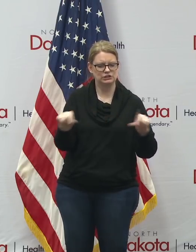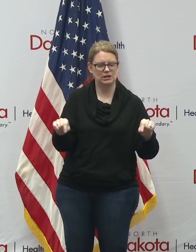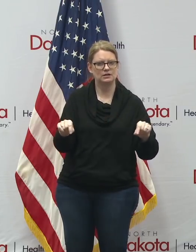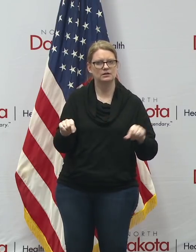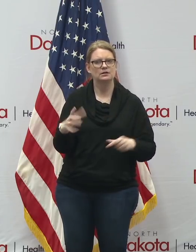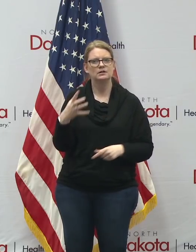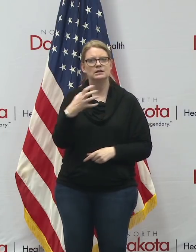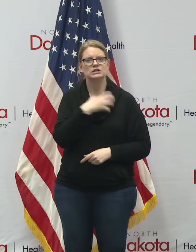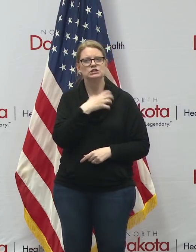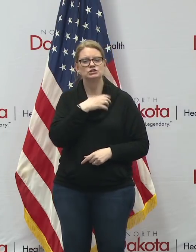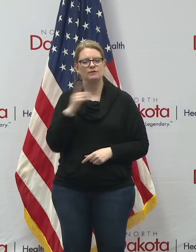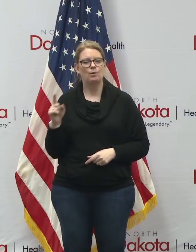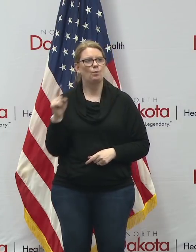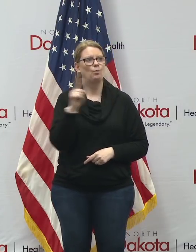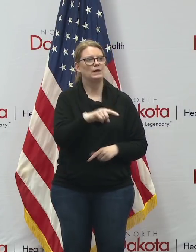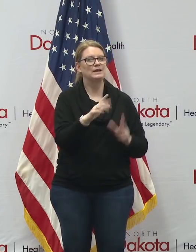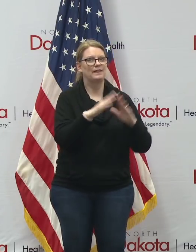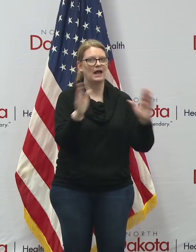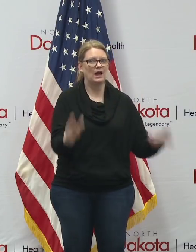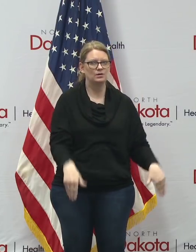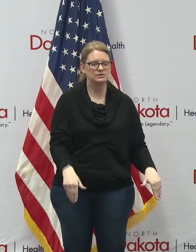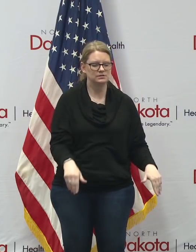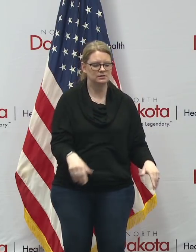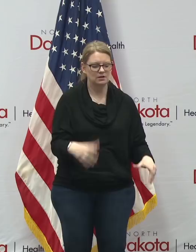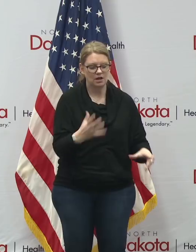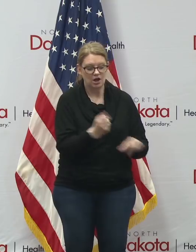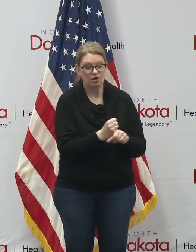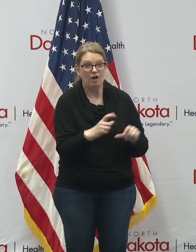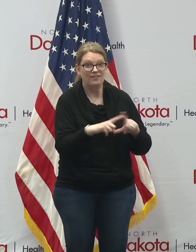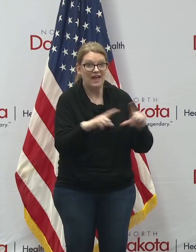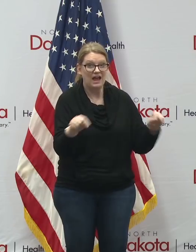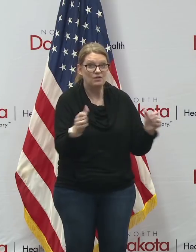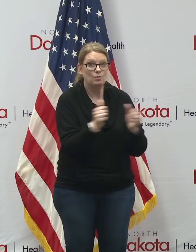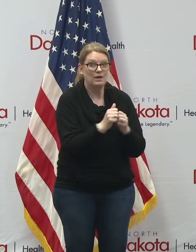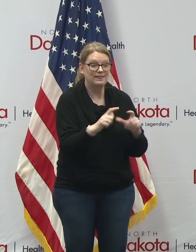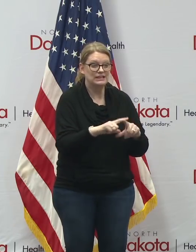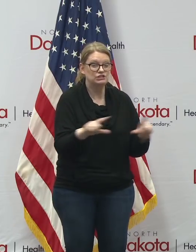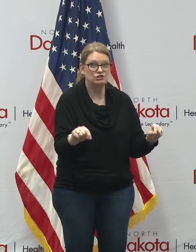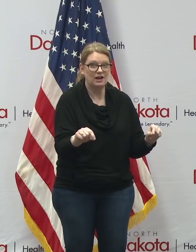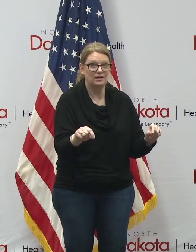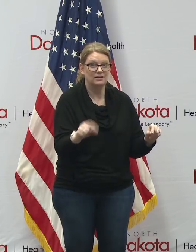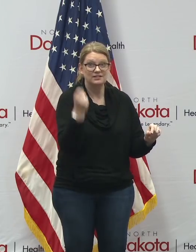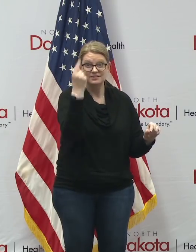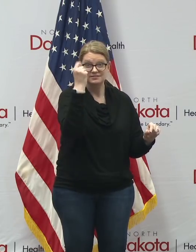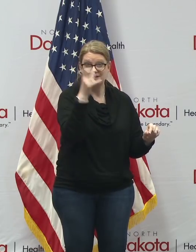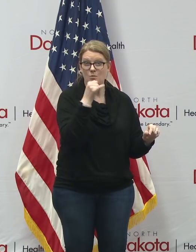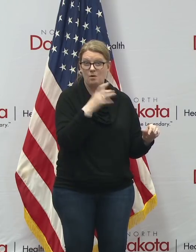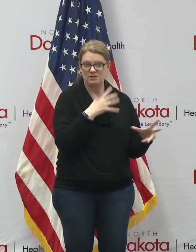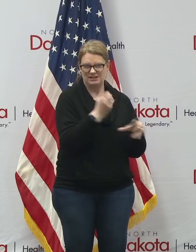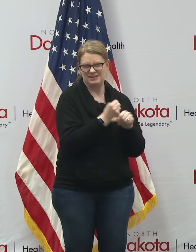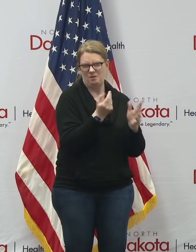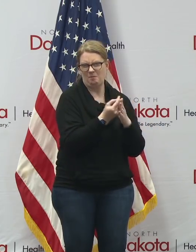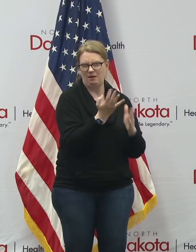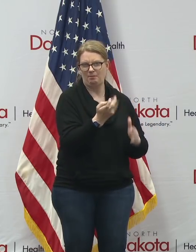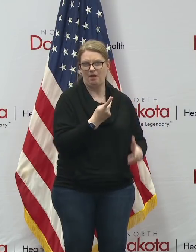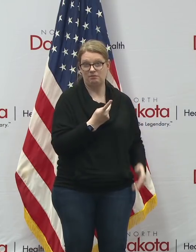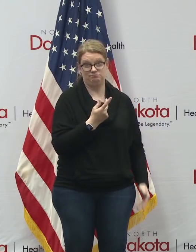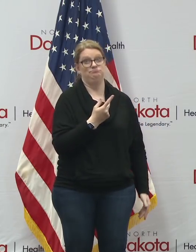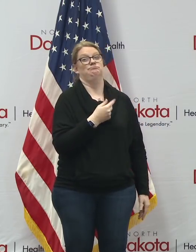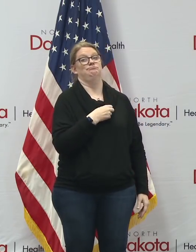sheriff went out to the house got the envelope with the check in it and the lady is going to get her money back and so